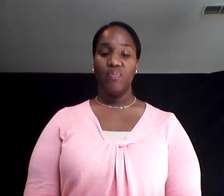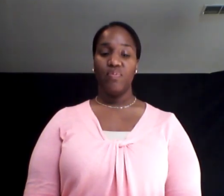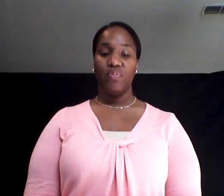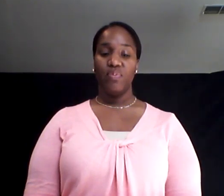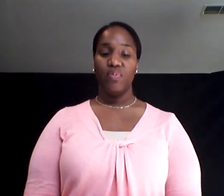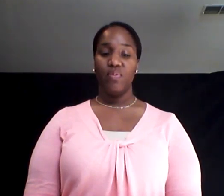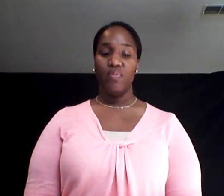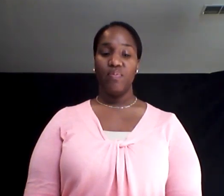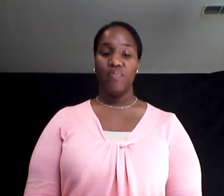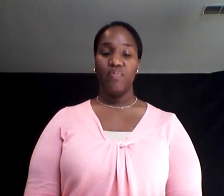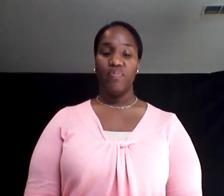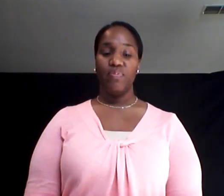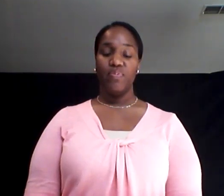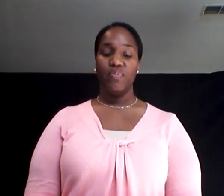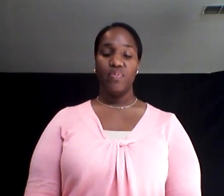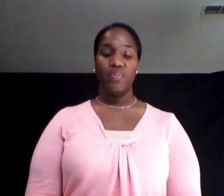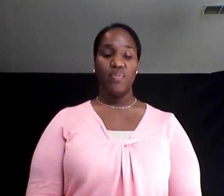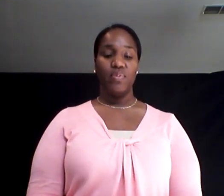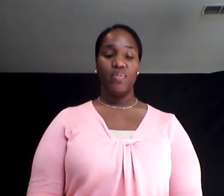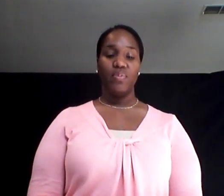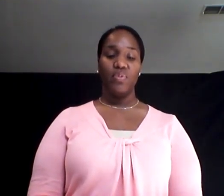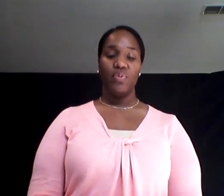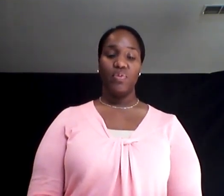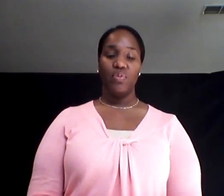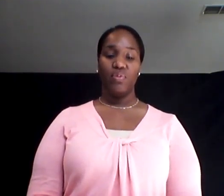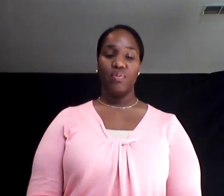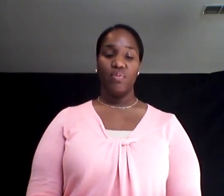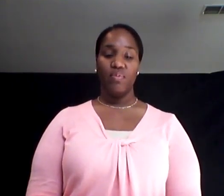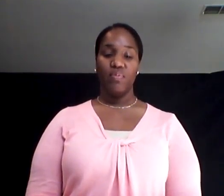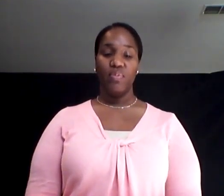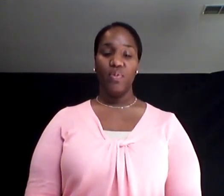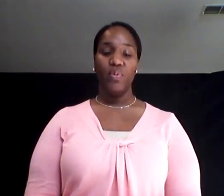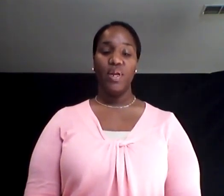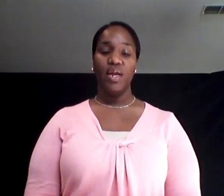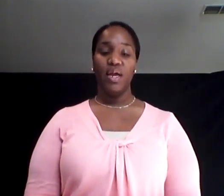major and find something else that they want to do.